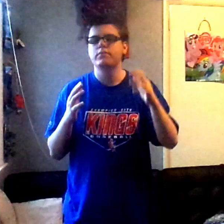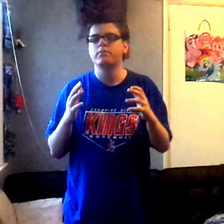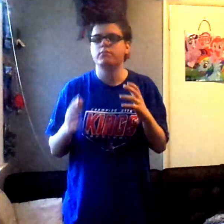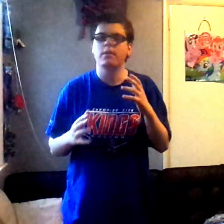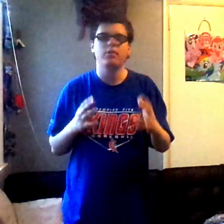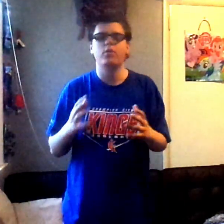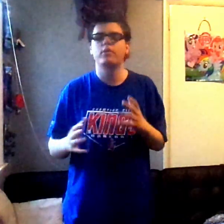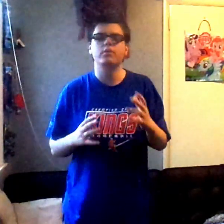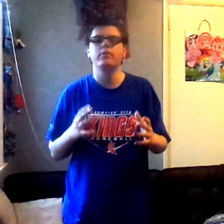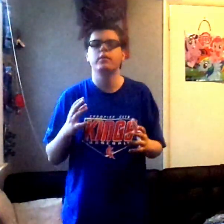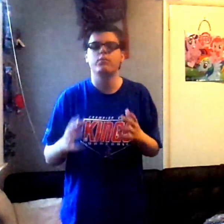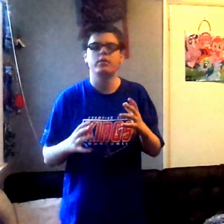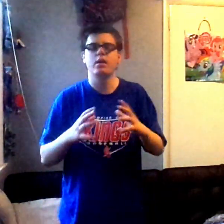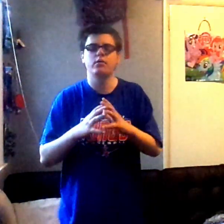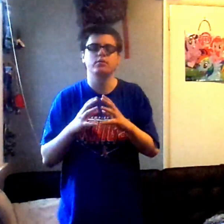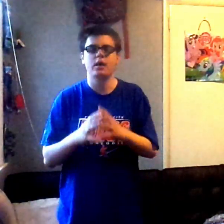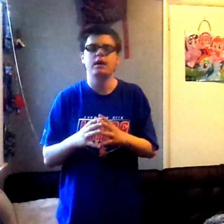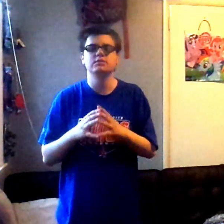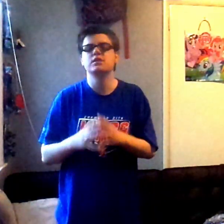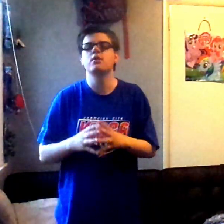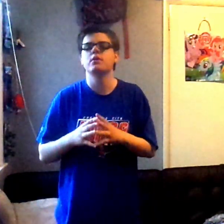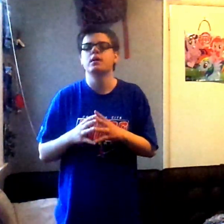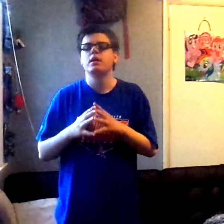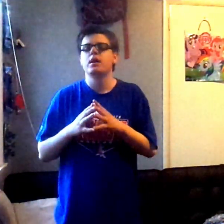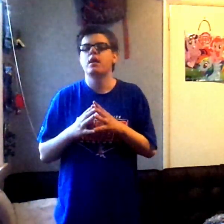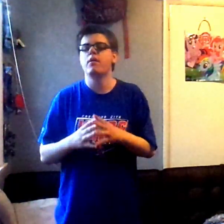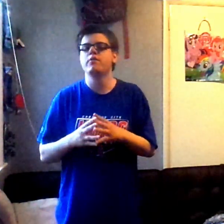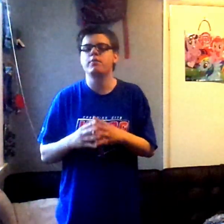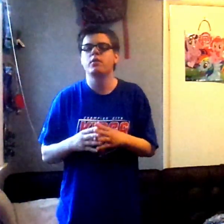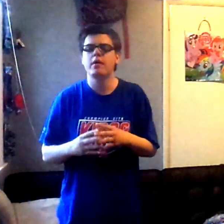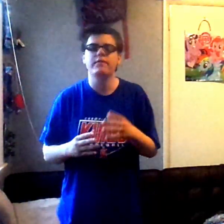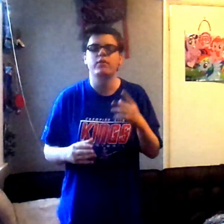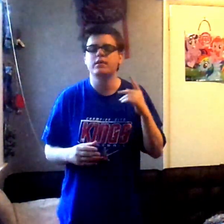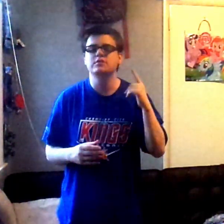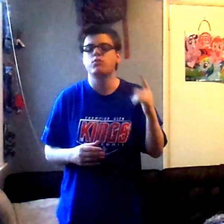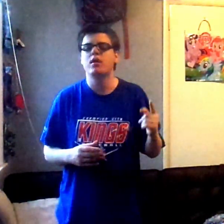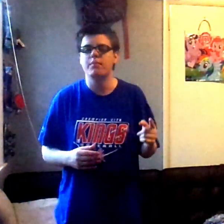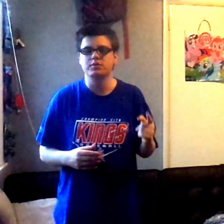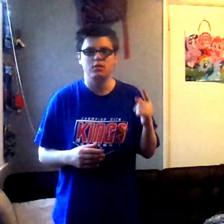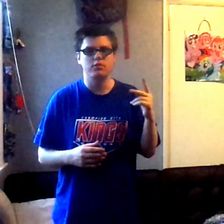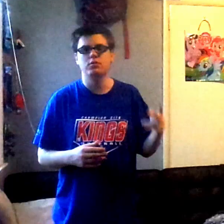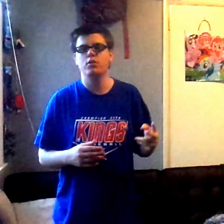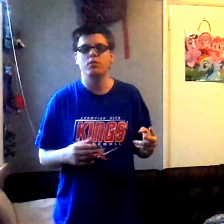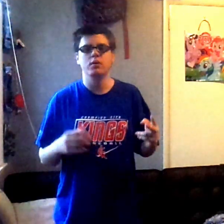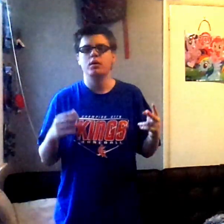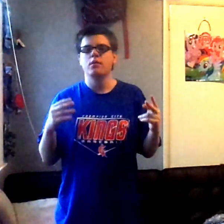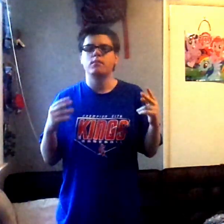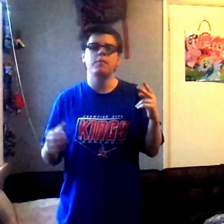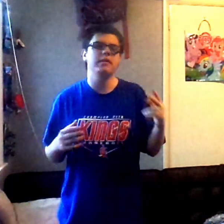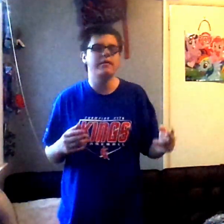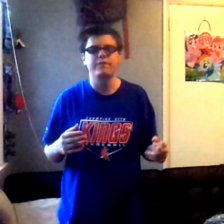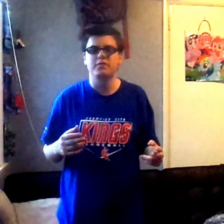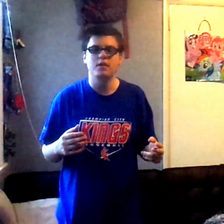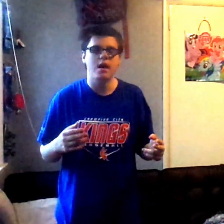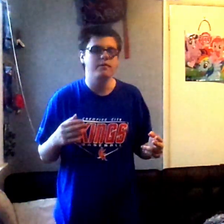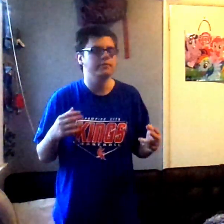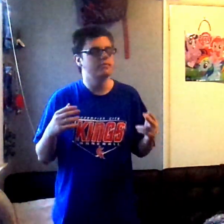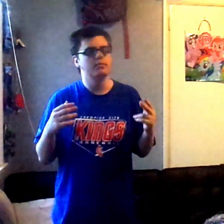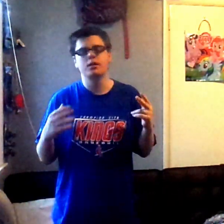maybe her and Nickelodeon could work out with their ties together and hopefully bring her back for at least one episode or two. Maybe not full time because